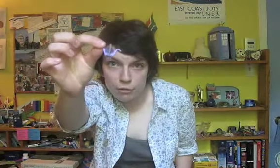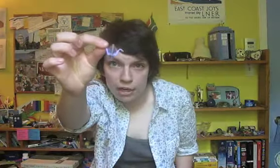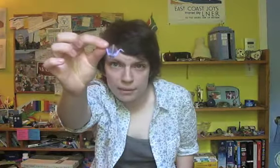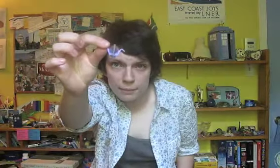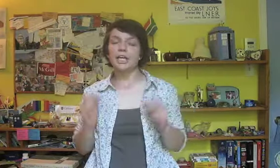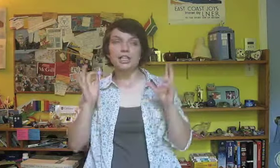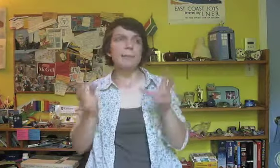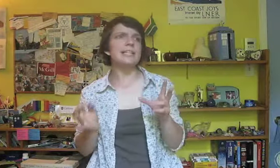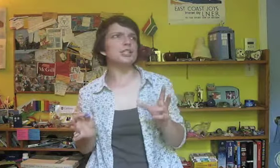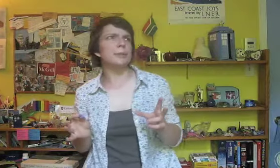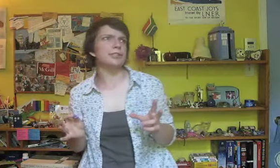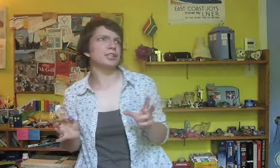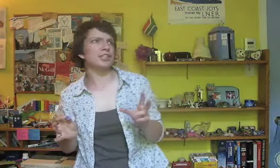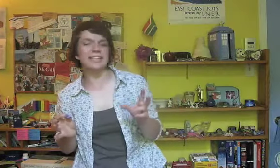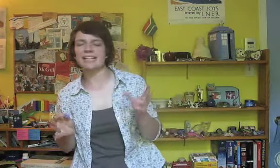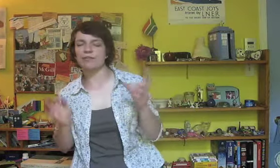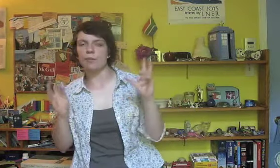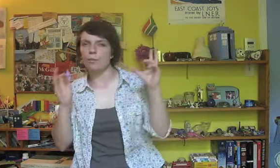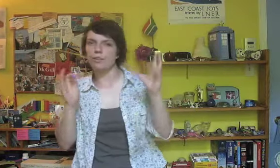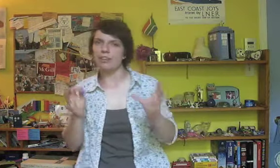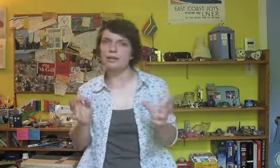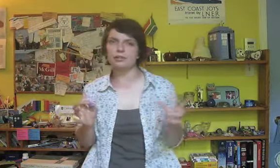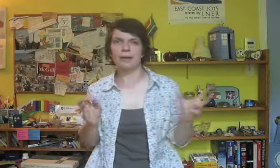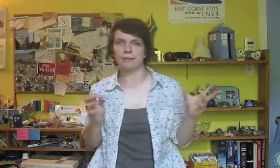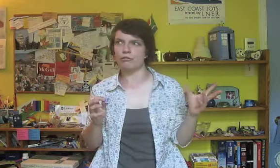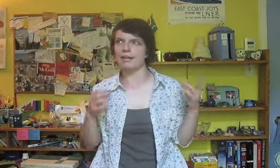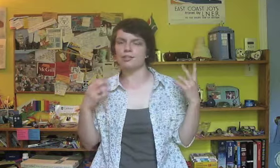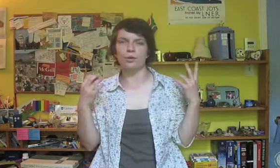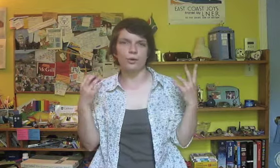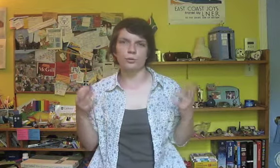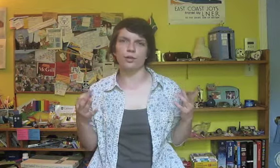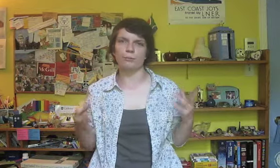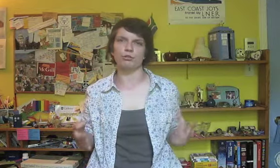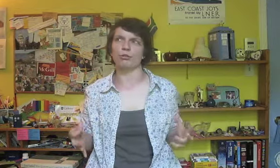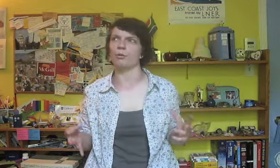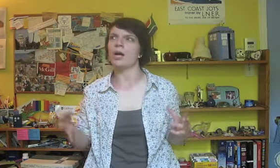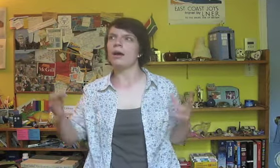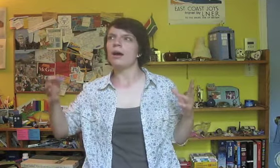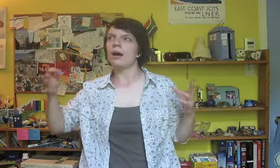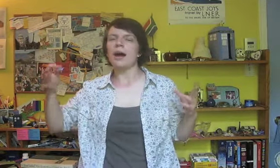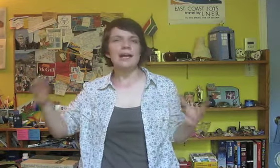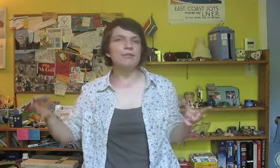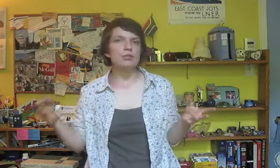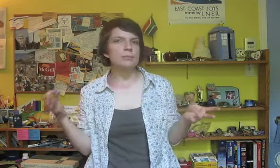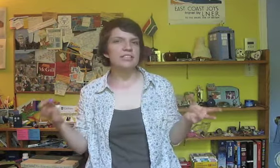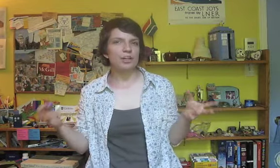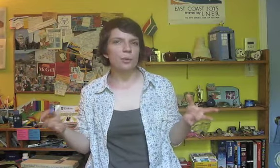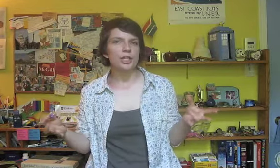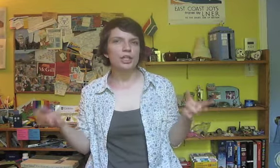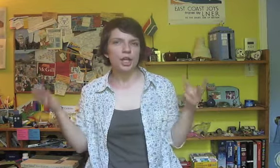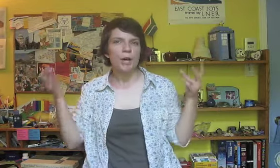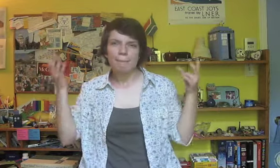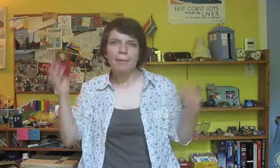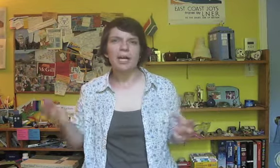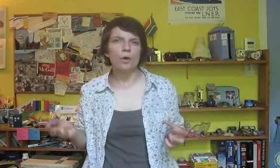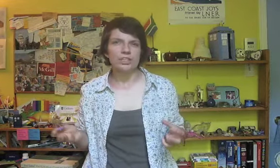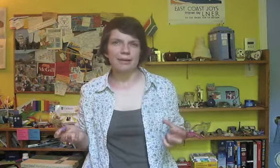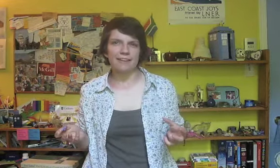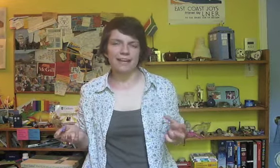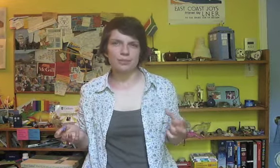crane. Japanese Superstition says that if you make 1,000 paper cranes your wish will come true. I have no specific wish, but I want to make 1,000